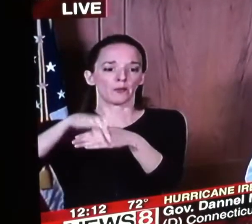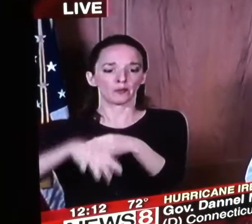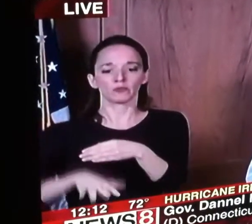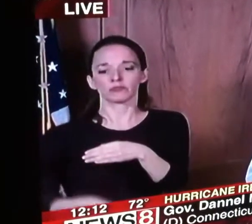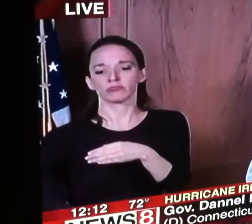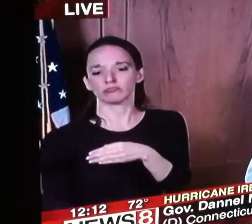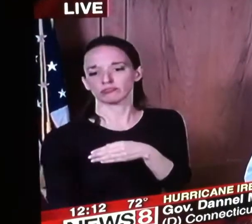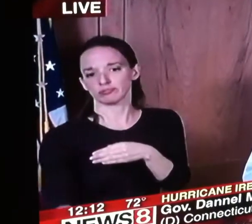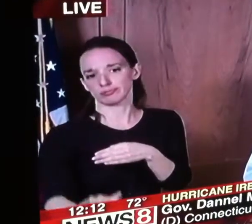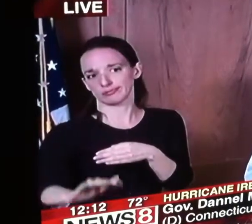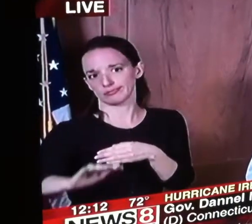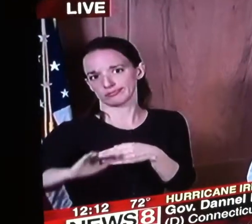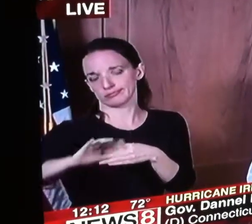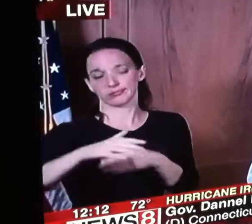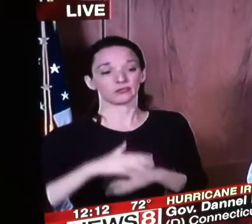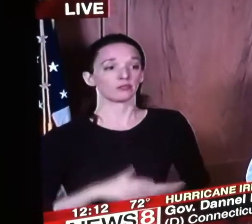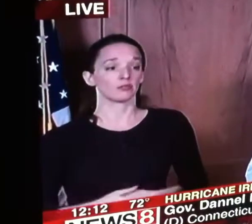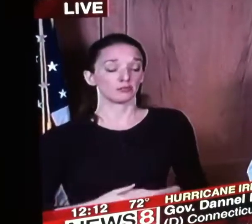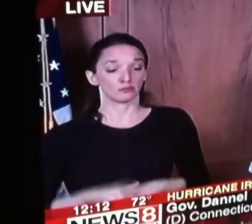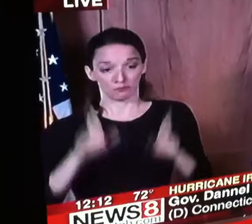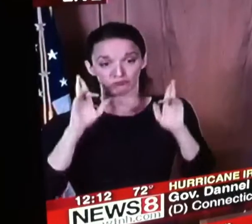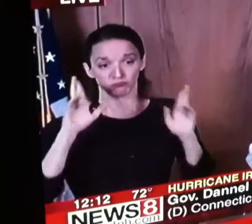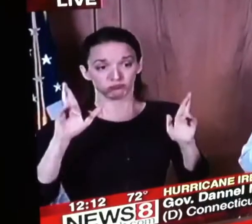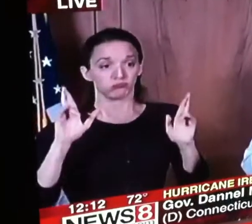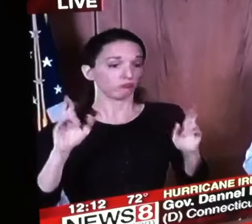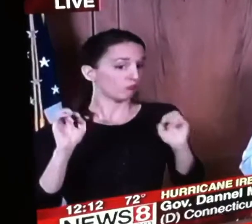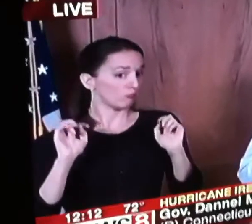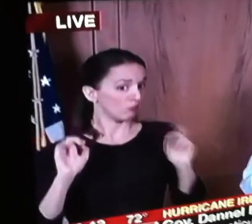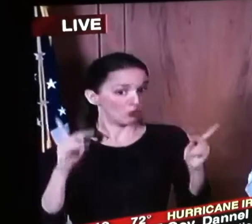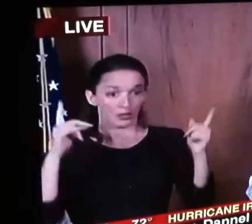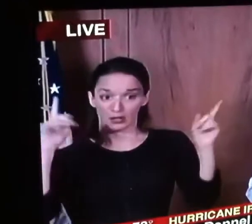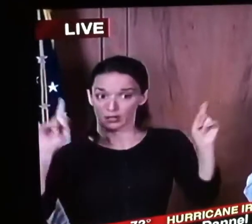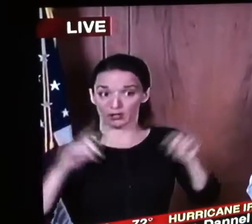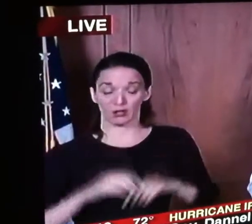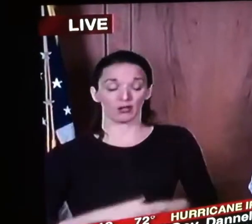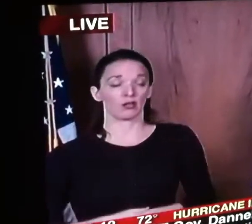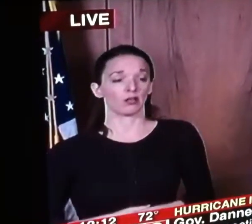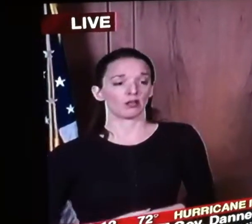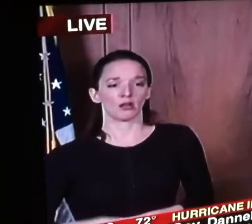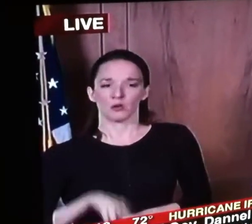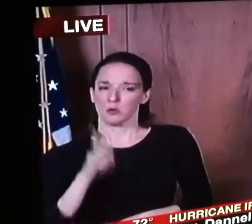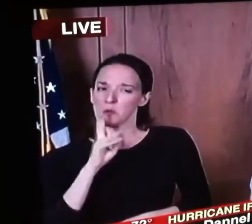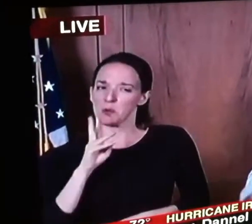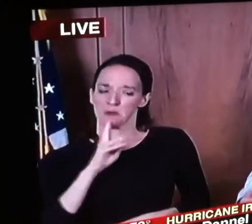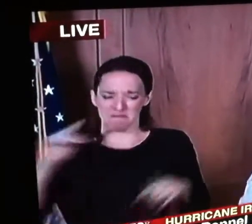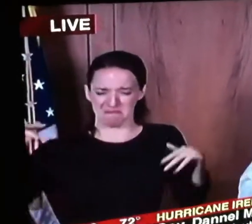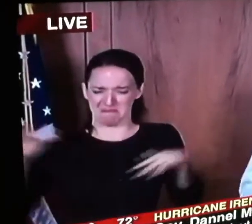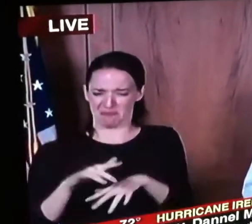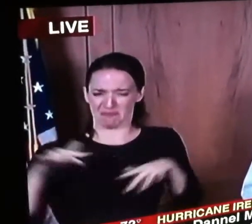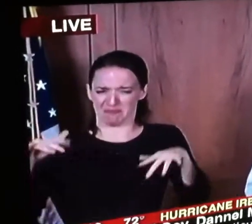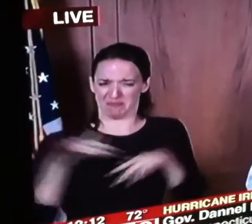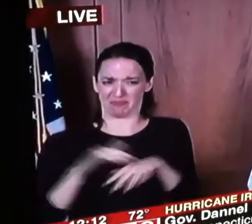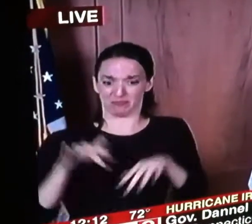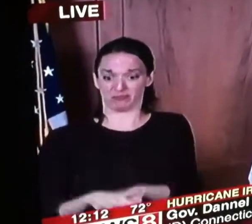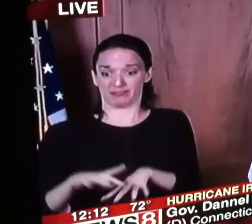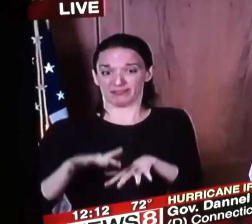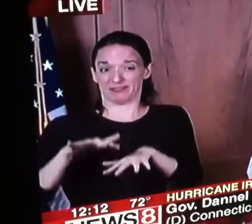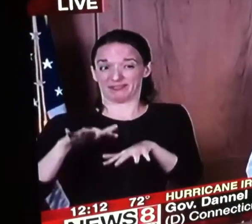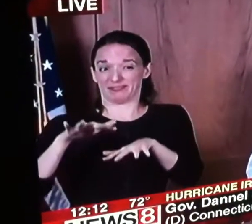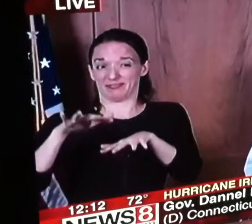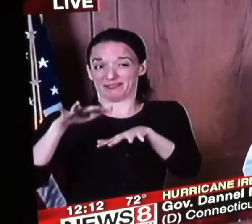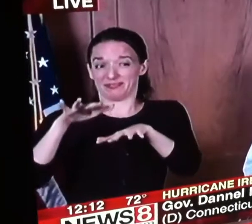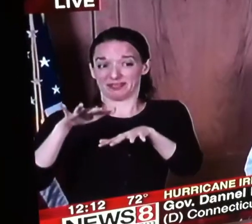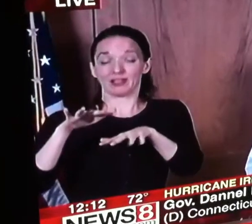hopefully in an orderly fashion but the water is coming down the river so quickly that that's a